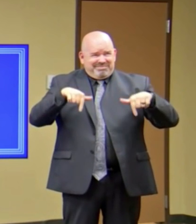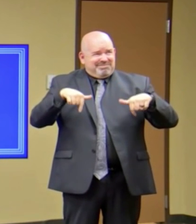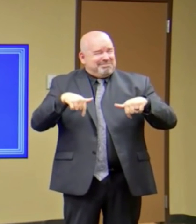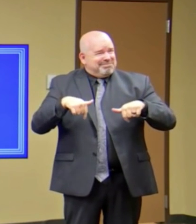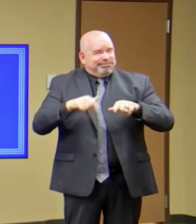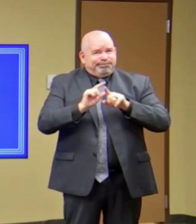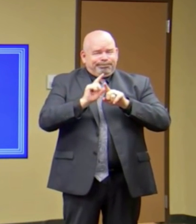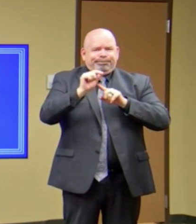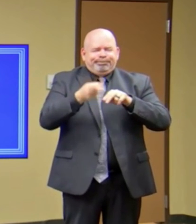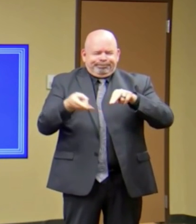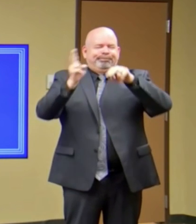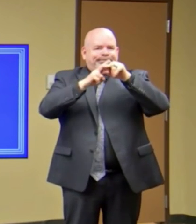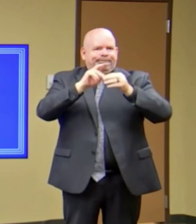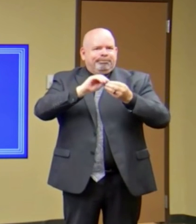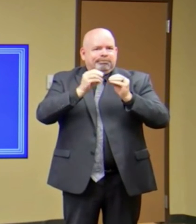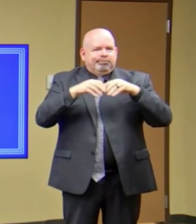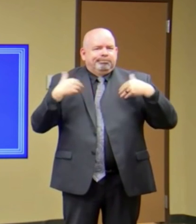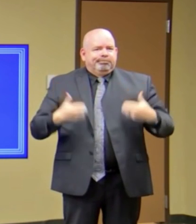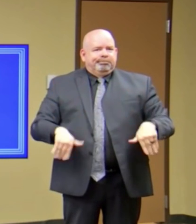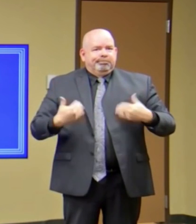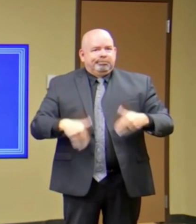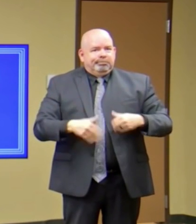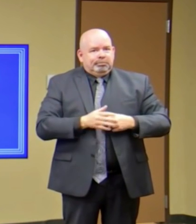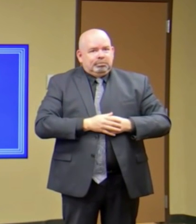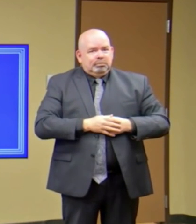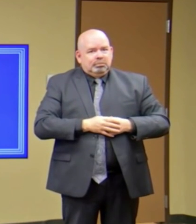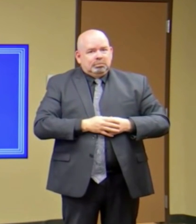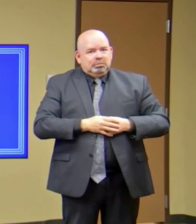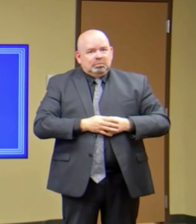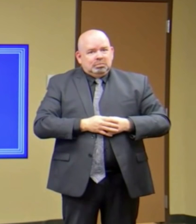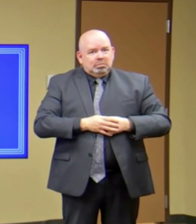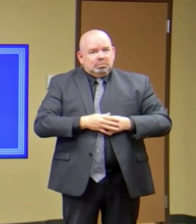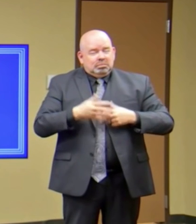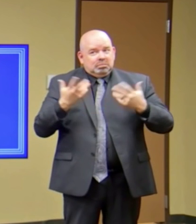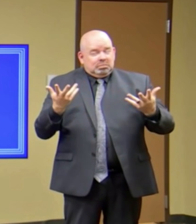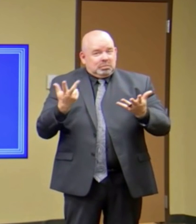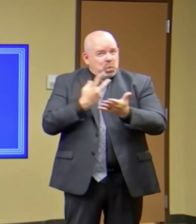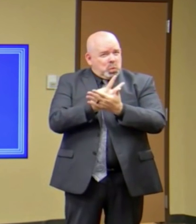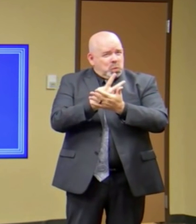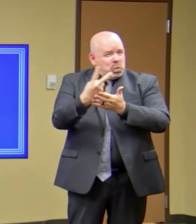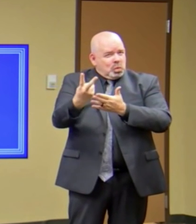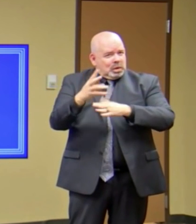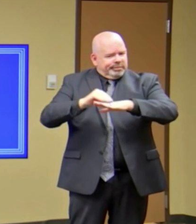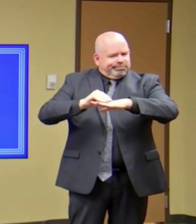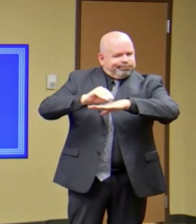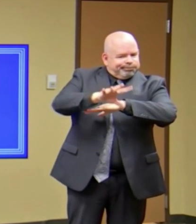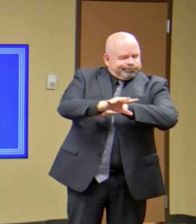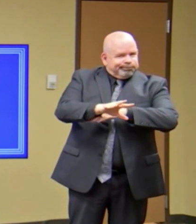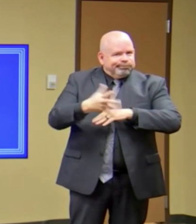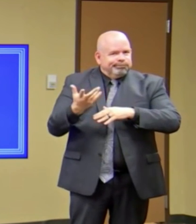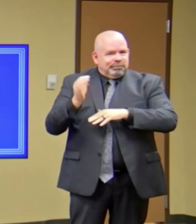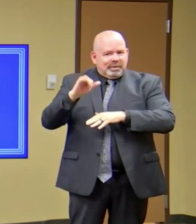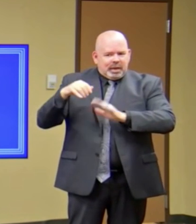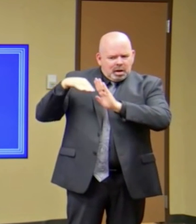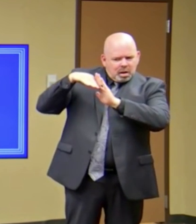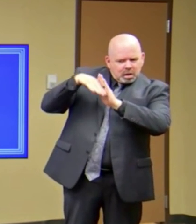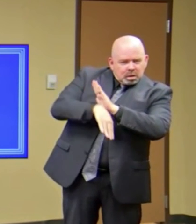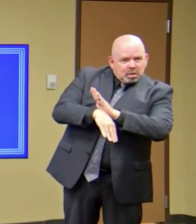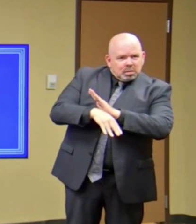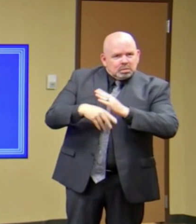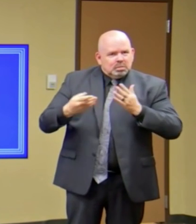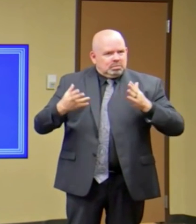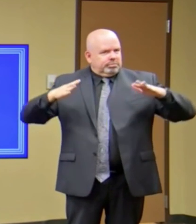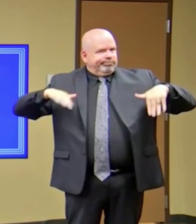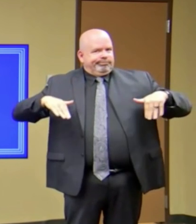around that, you've got to have those two weeks and you've got to have sufficient testing around it to make sure that as you open up